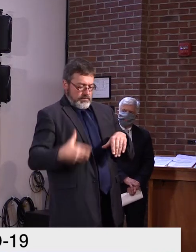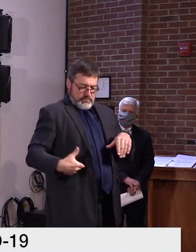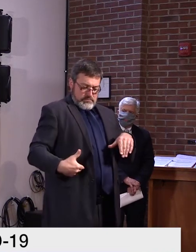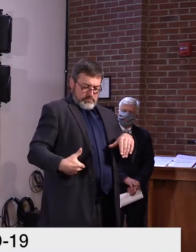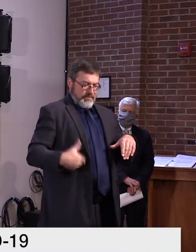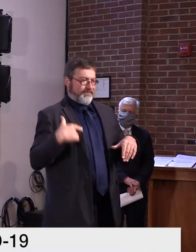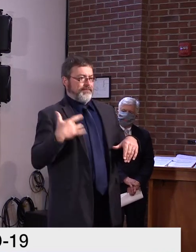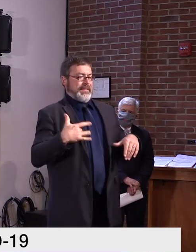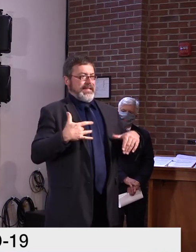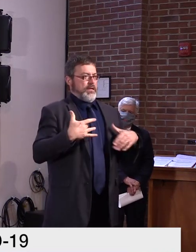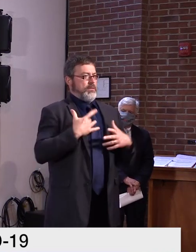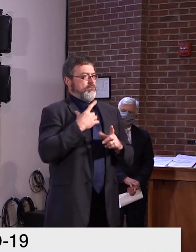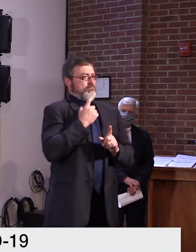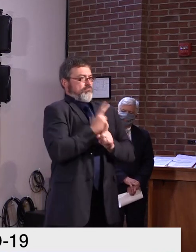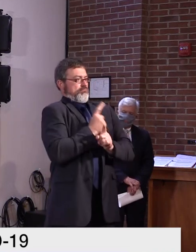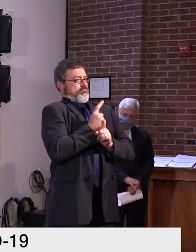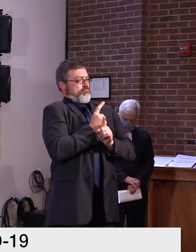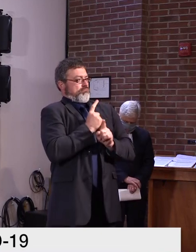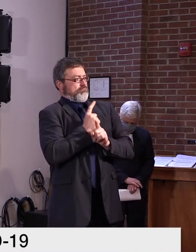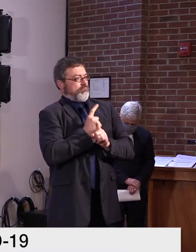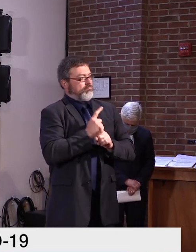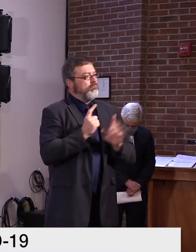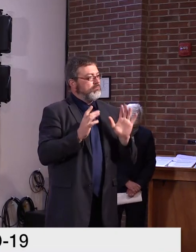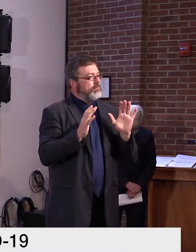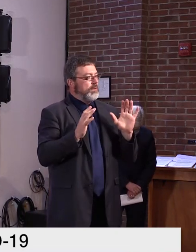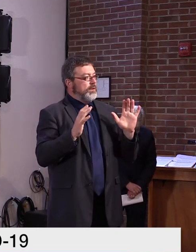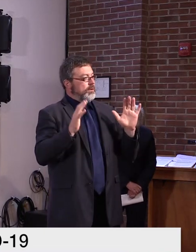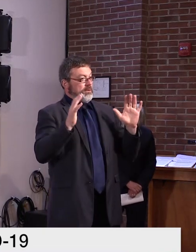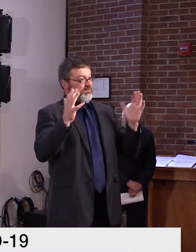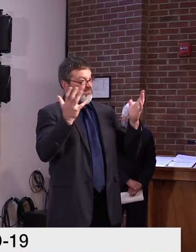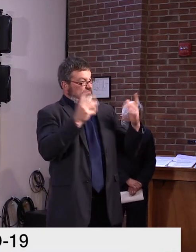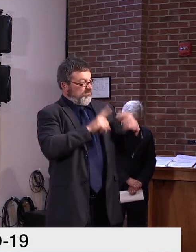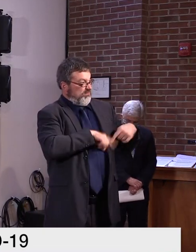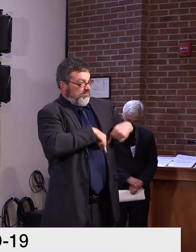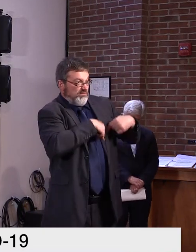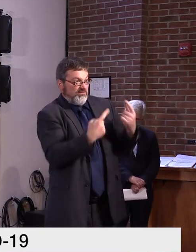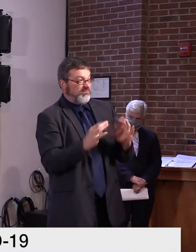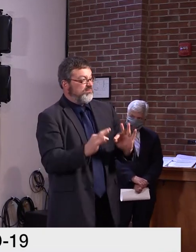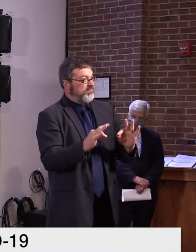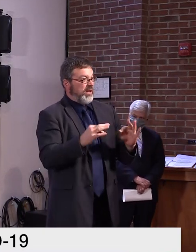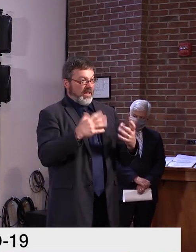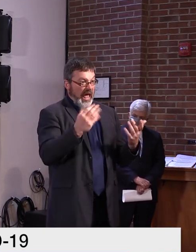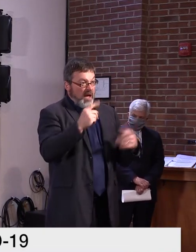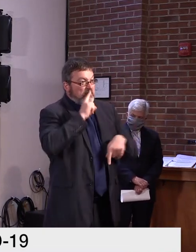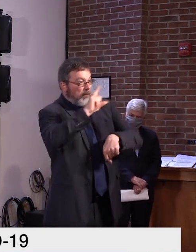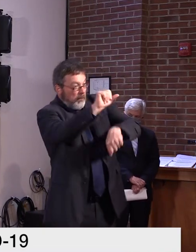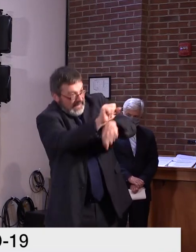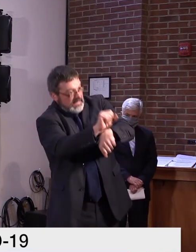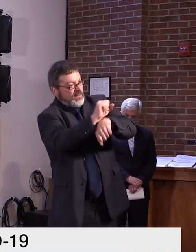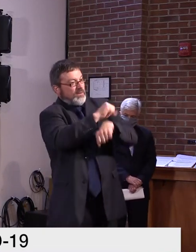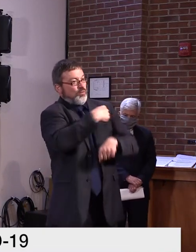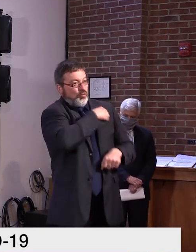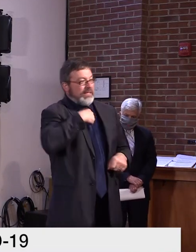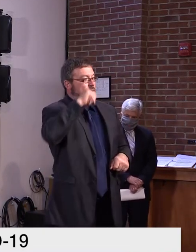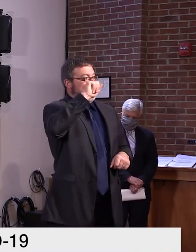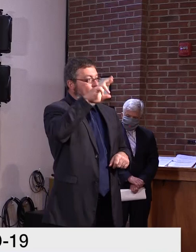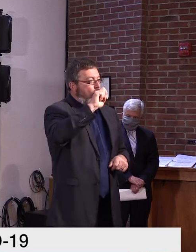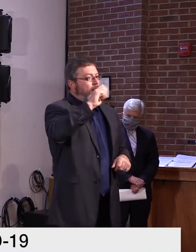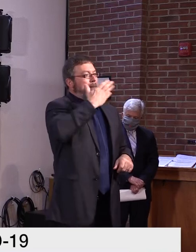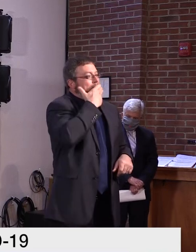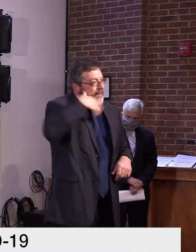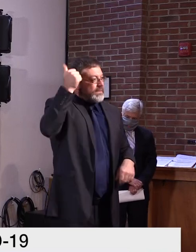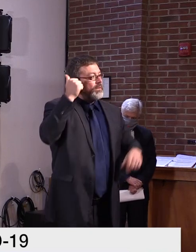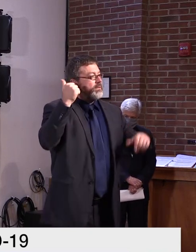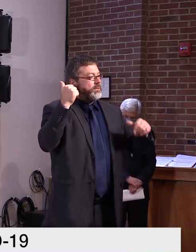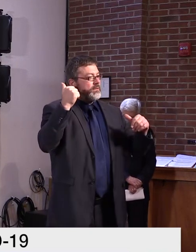uh, and that has driven every decision we've made, relying on, uh, Dr. Levine and Dr. Calso and the health experts, uh,